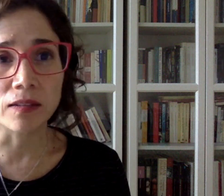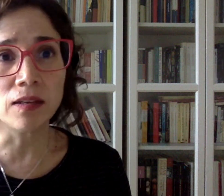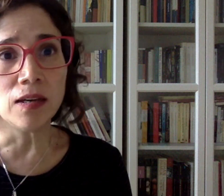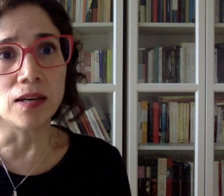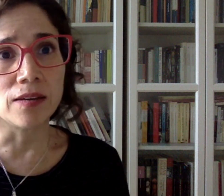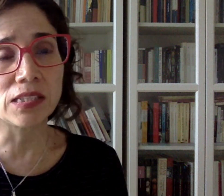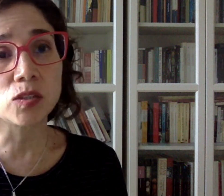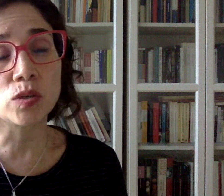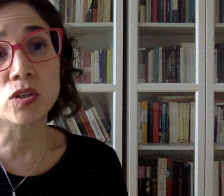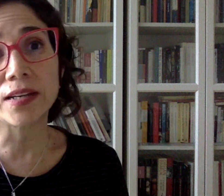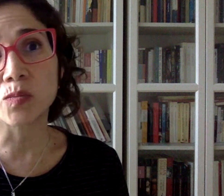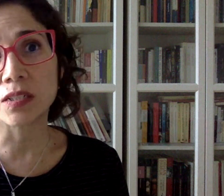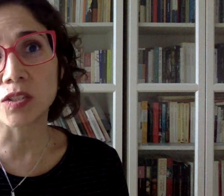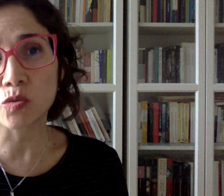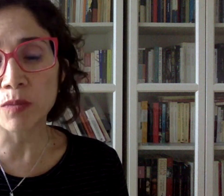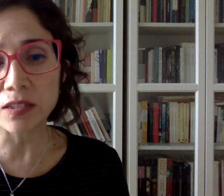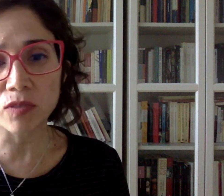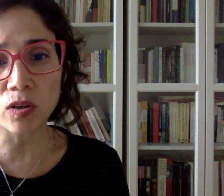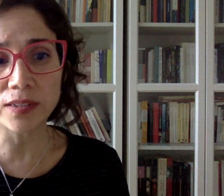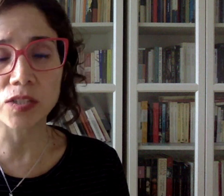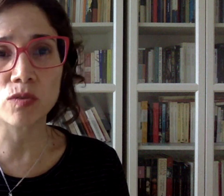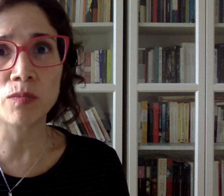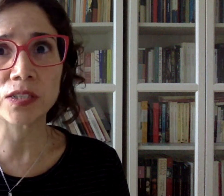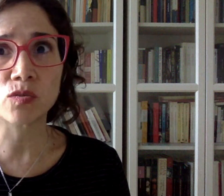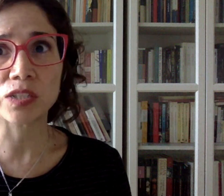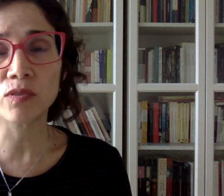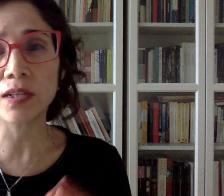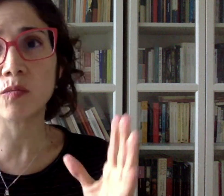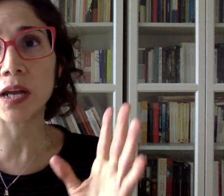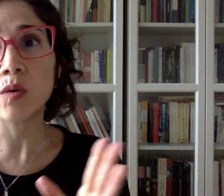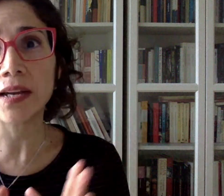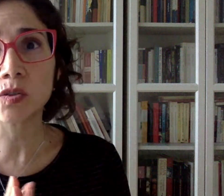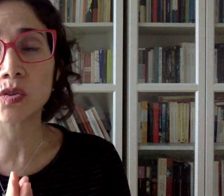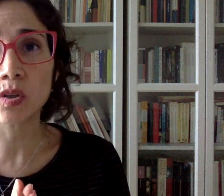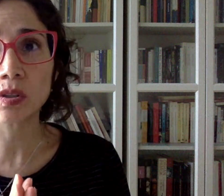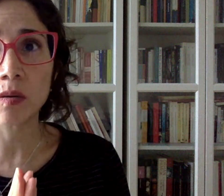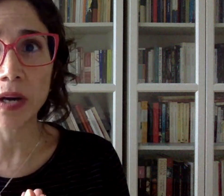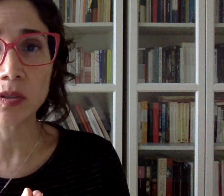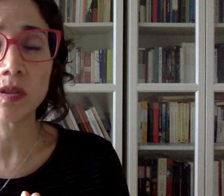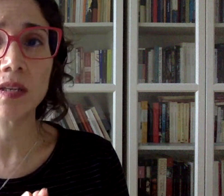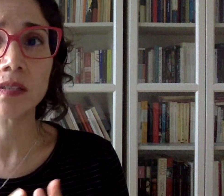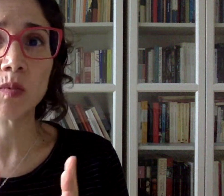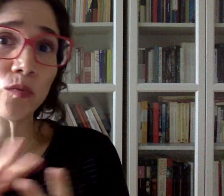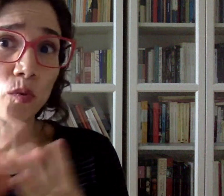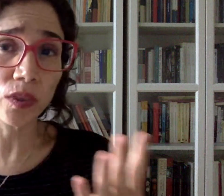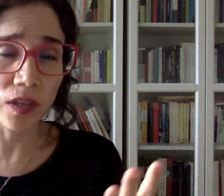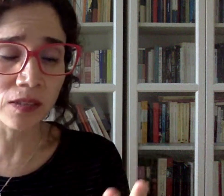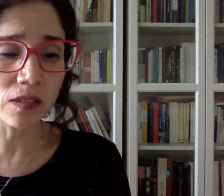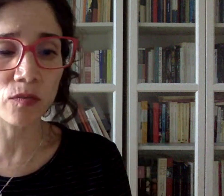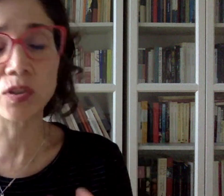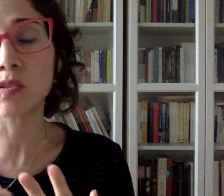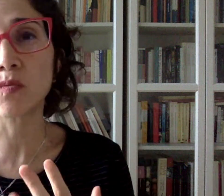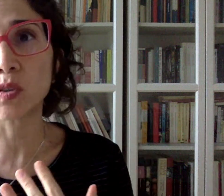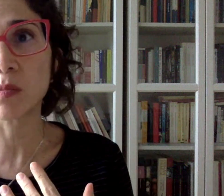behind. The situation has been extremely difficult and extremely stressful, and what I would like to talk about today is about four